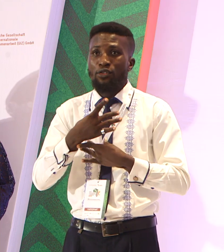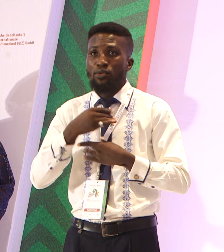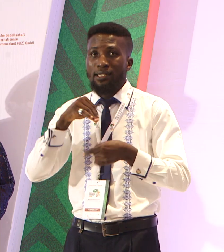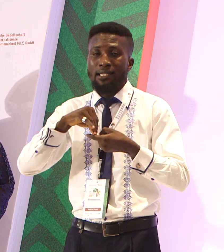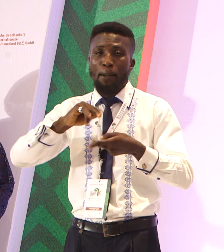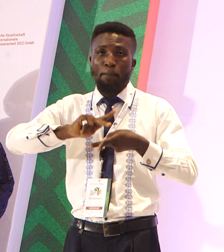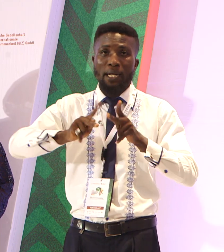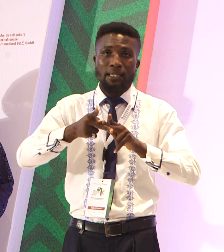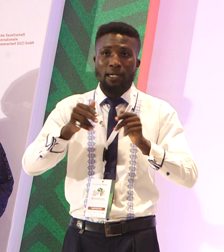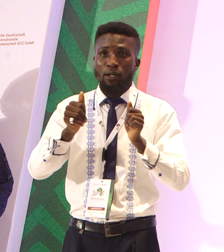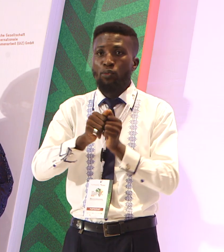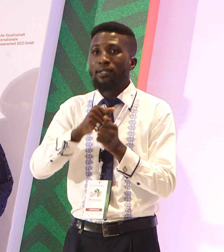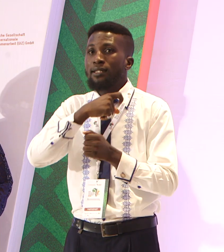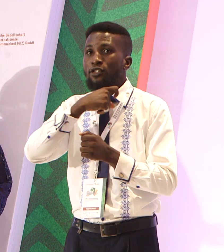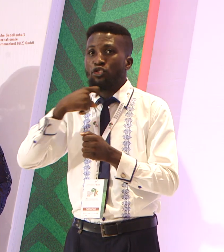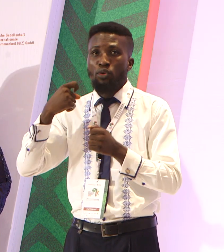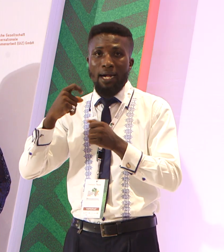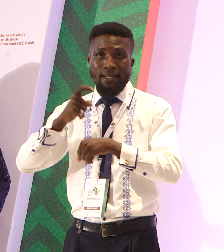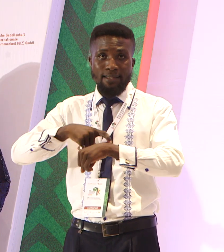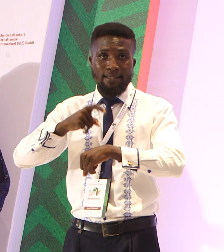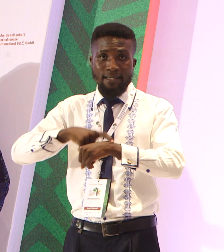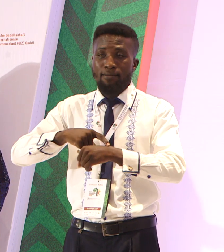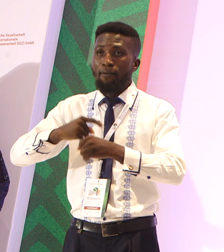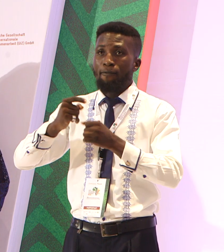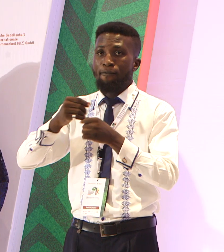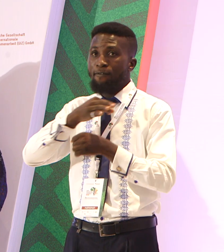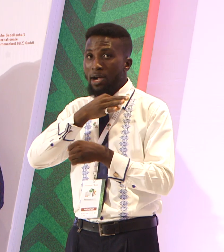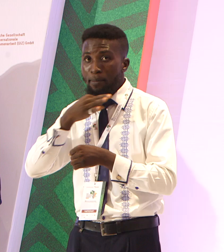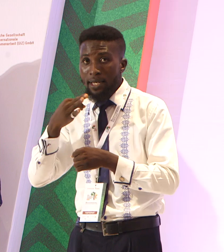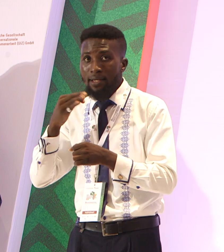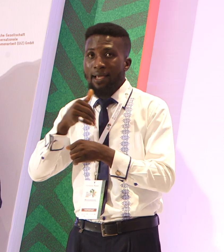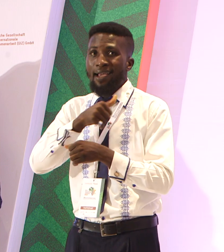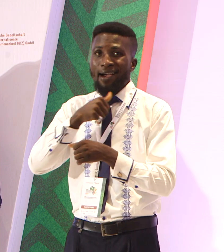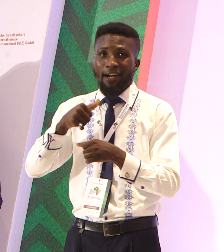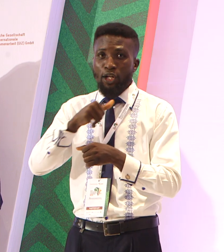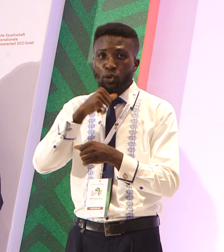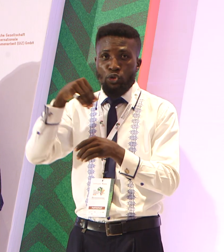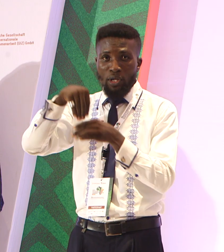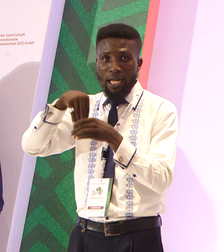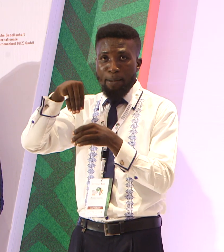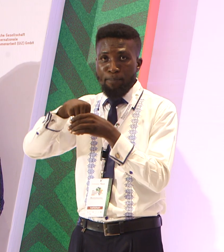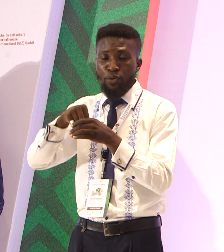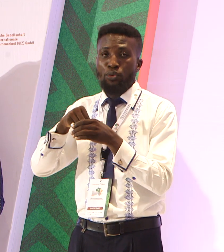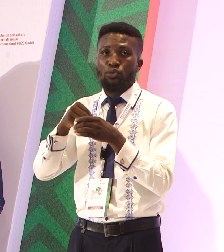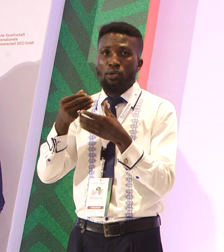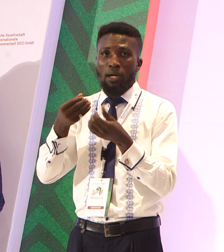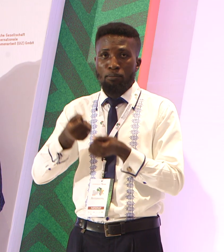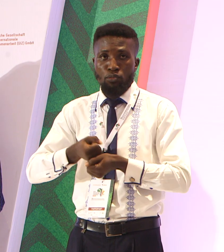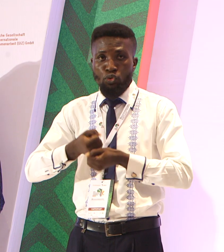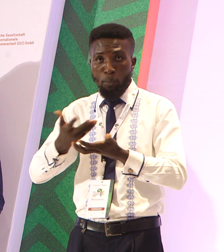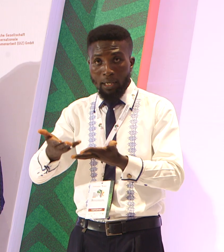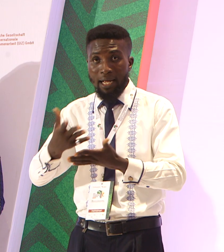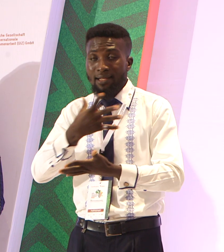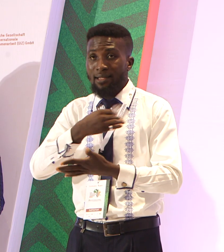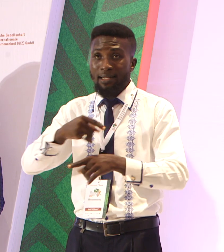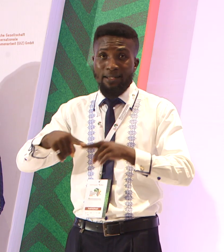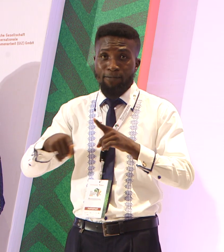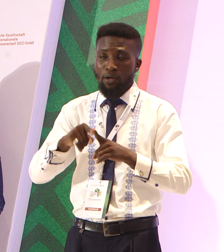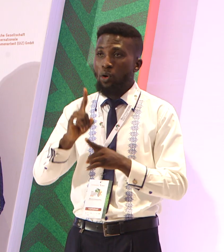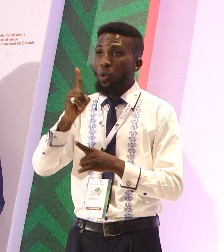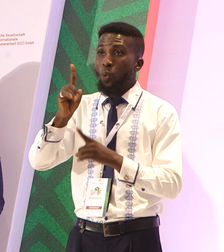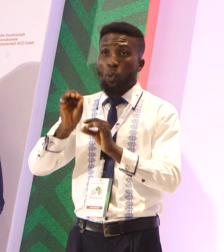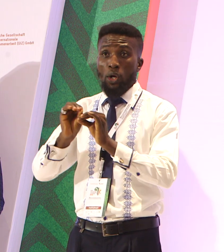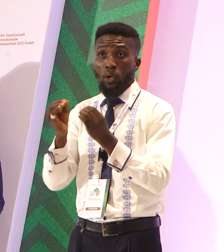partnering in dry season farming, agricultural input supplies, and agro-financing. An organization in